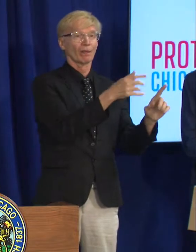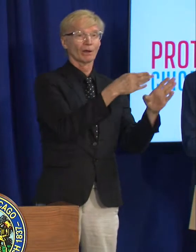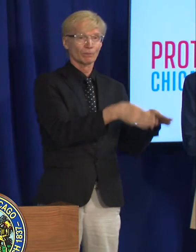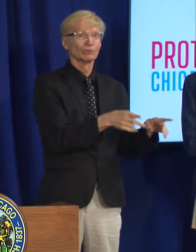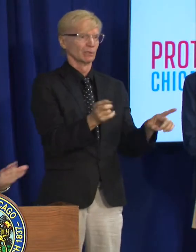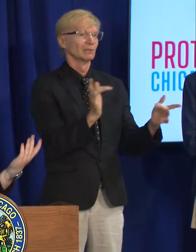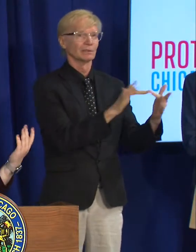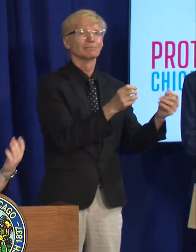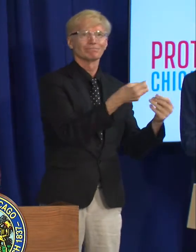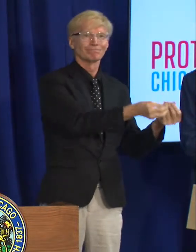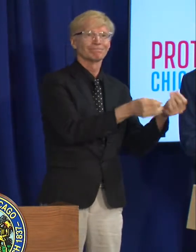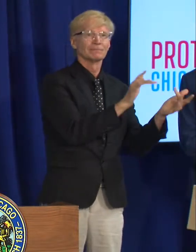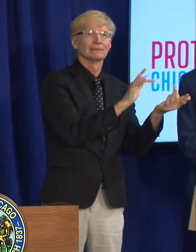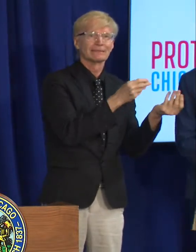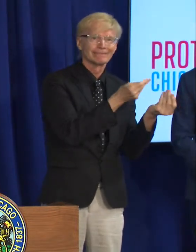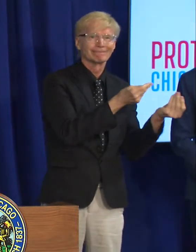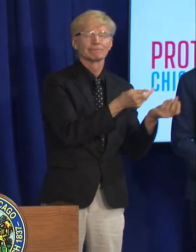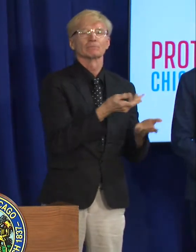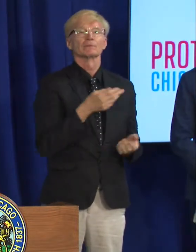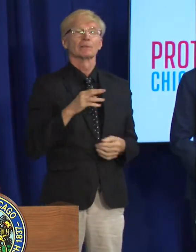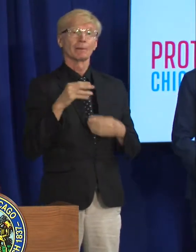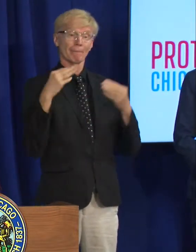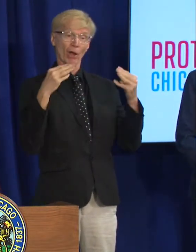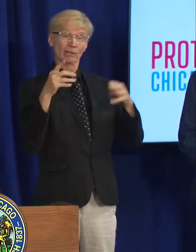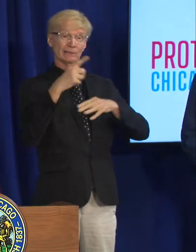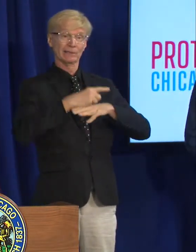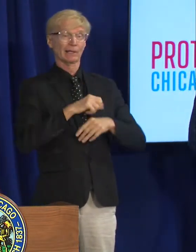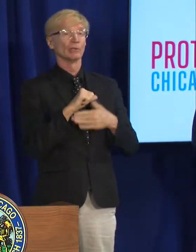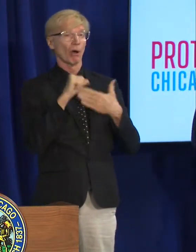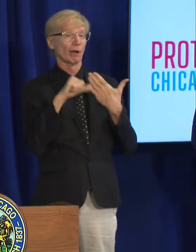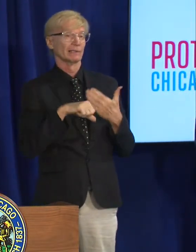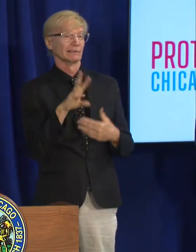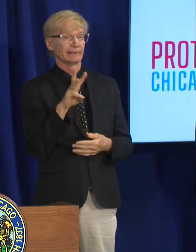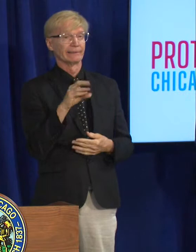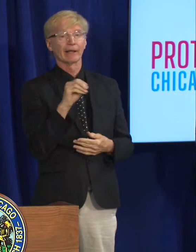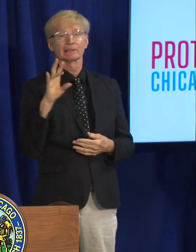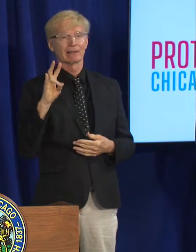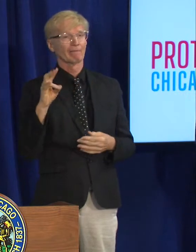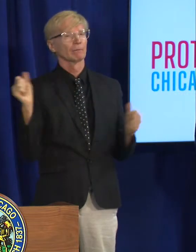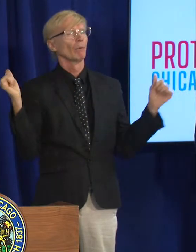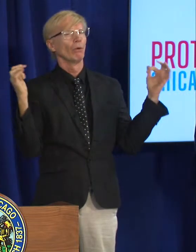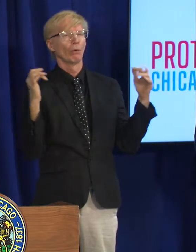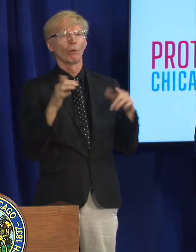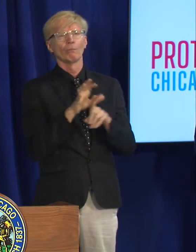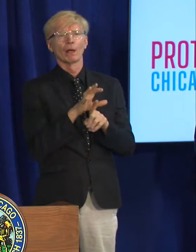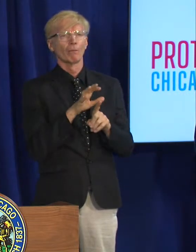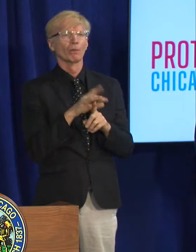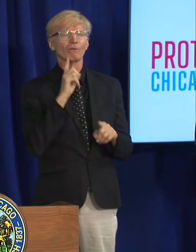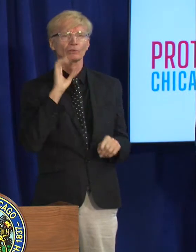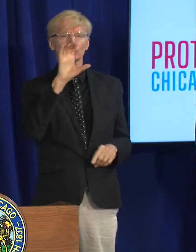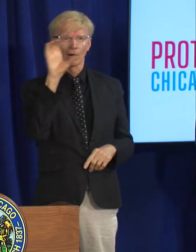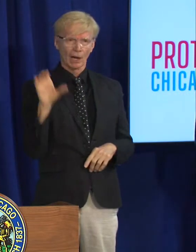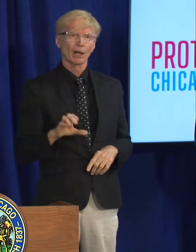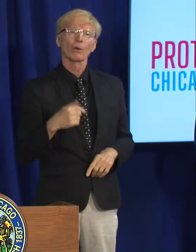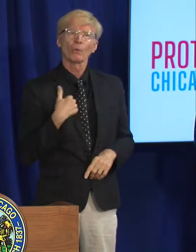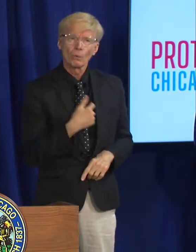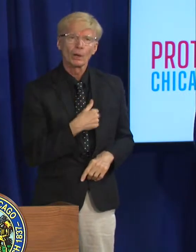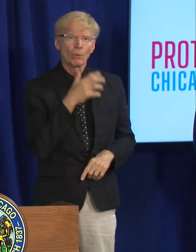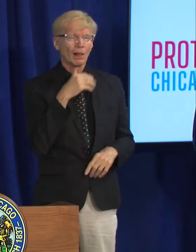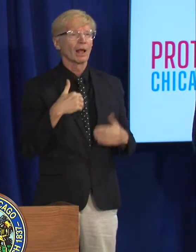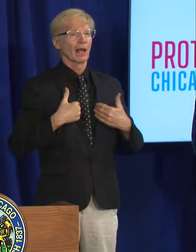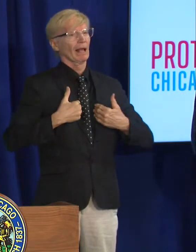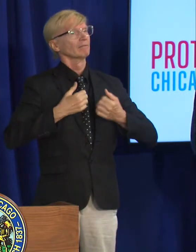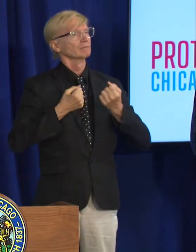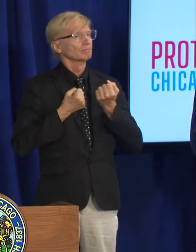most needed so yeah market days is august 6th and 7th that brings a lot of people to chicago uh and we will continue to have a